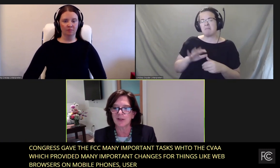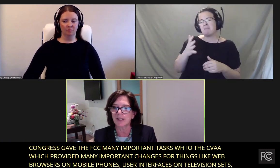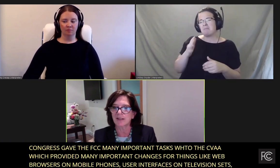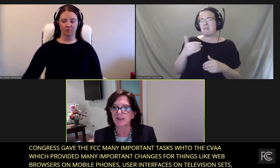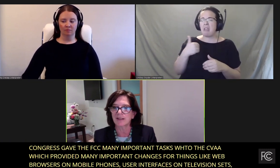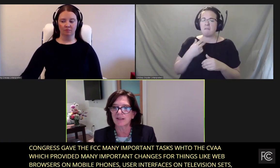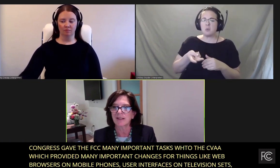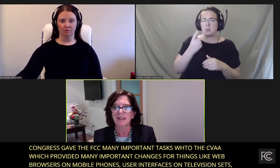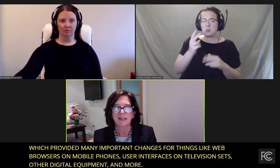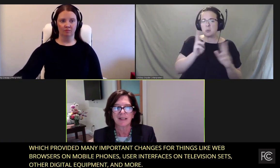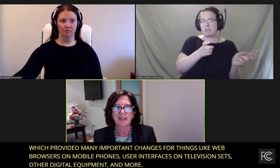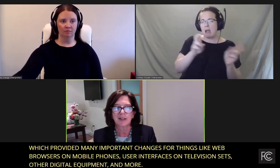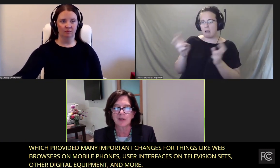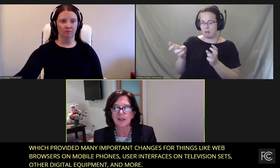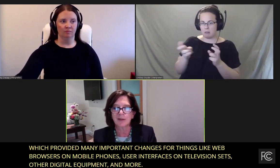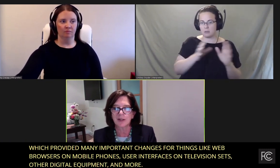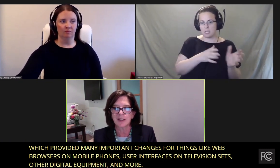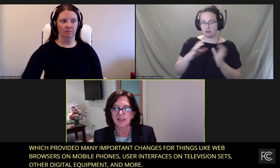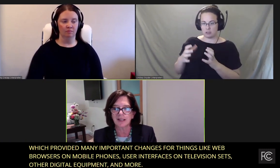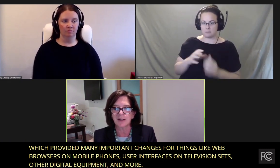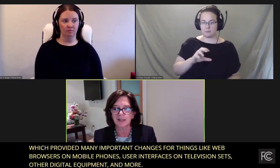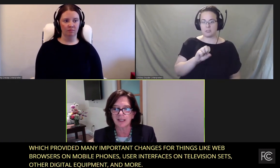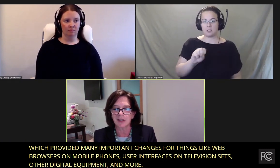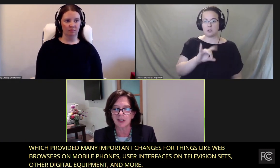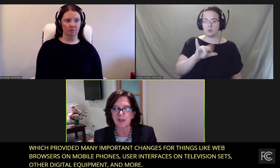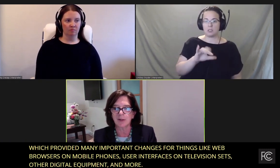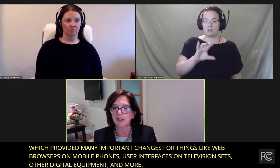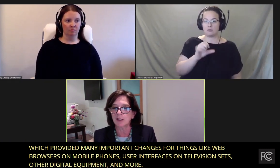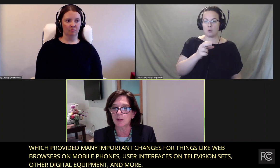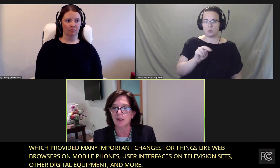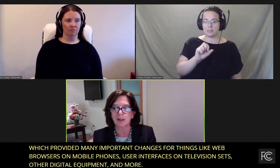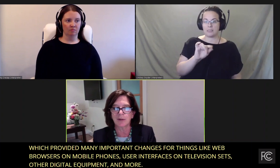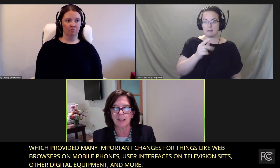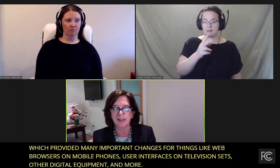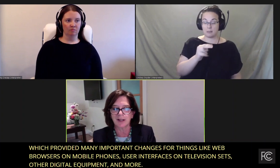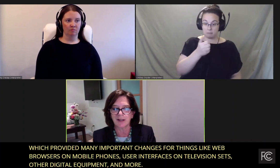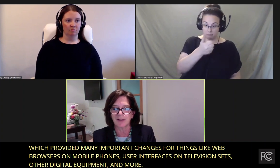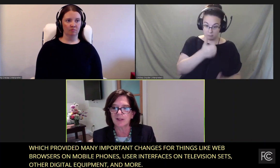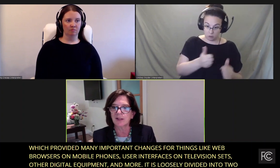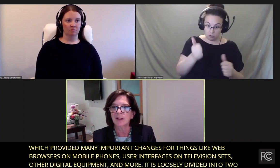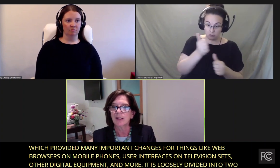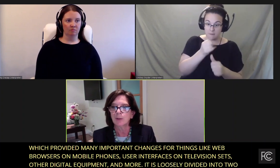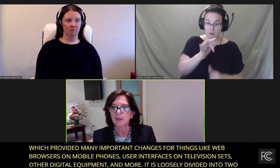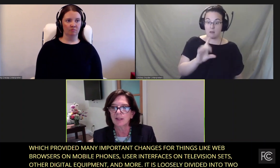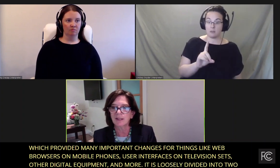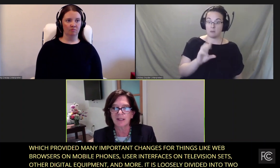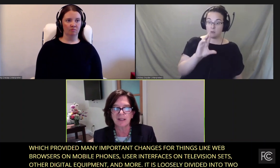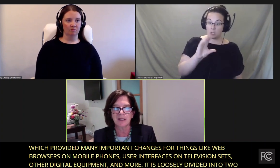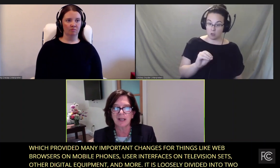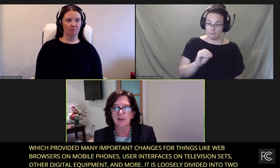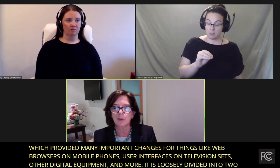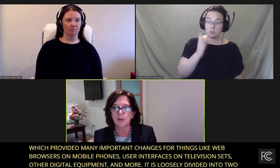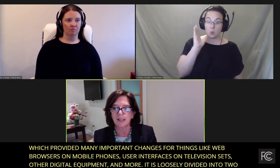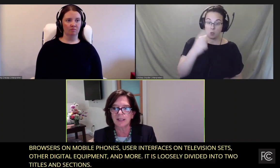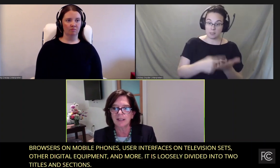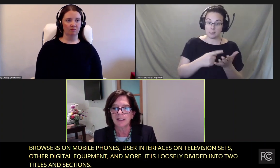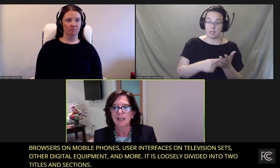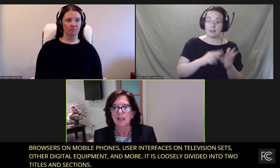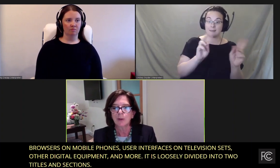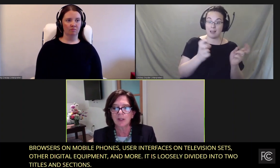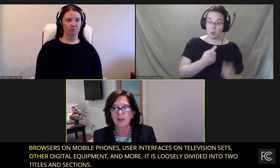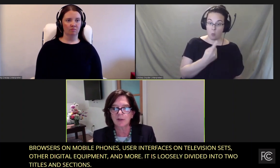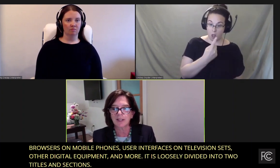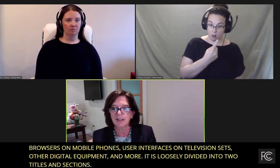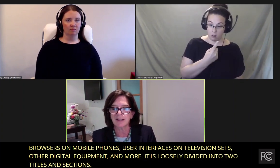titles or sections. Diane Susie Rosen-Singleton, Chief of the Disability Rights Office, will discuss Title I,